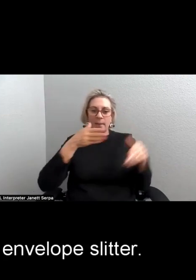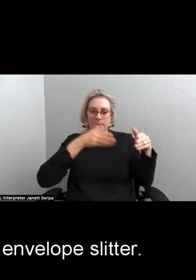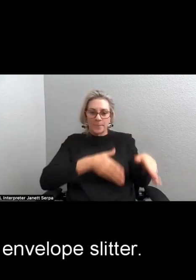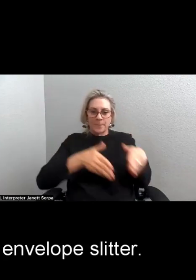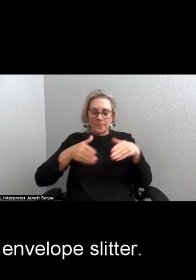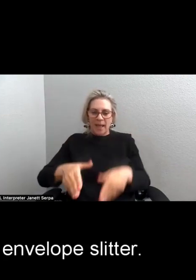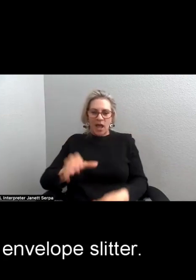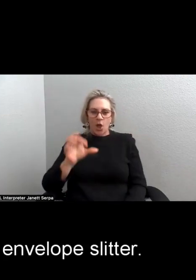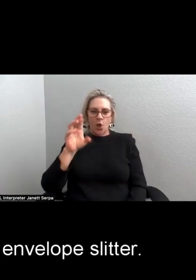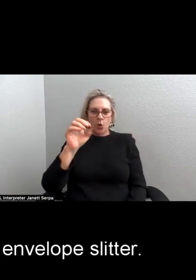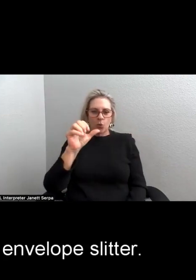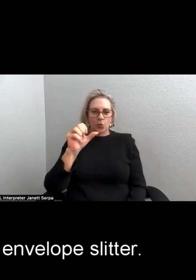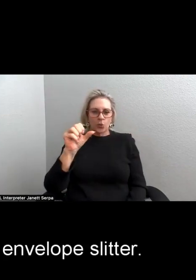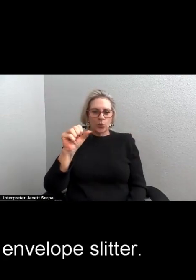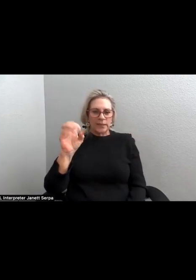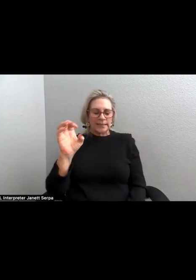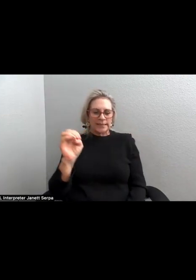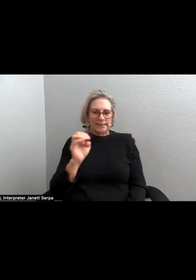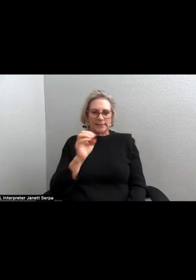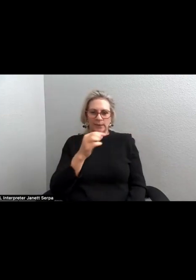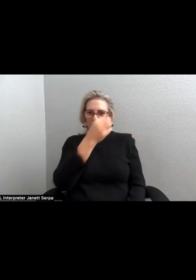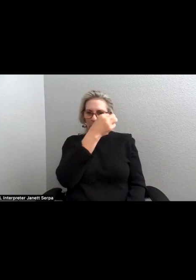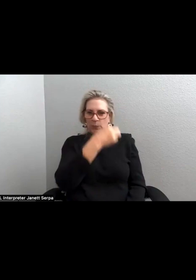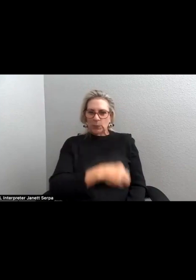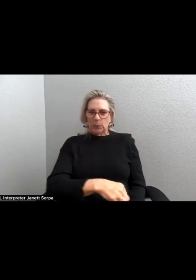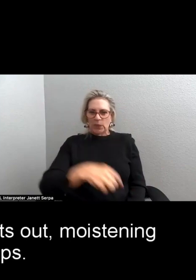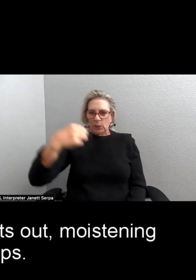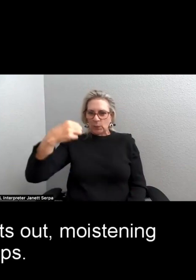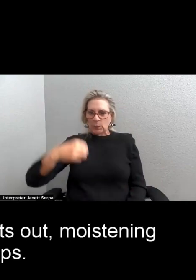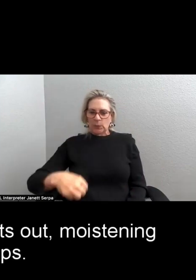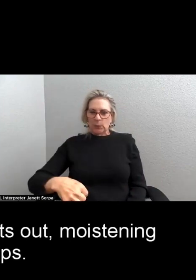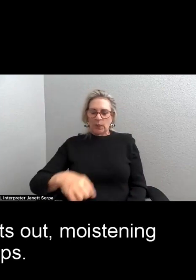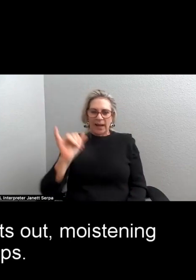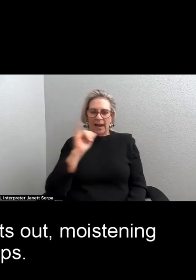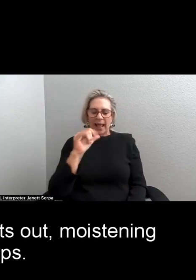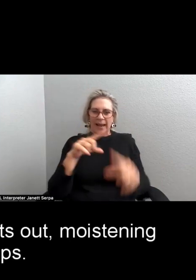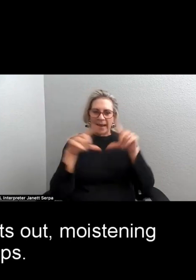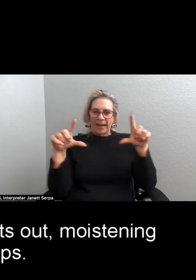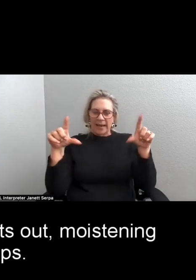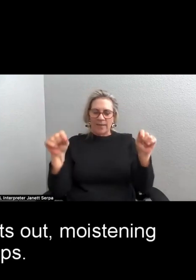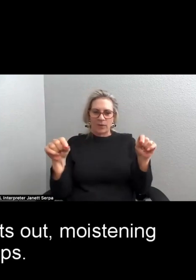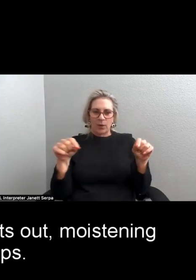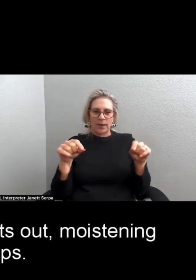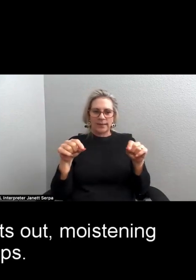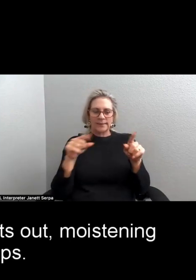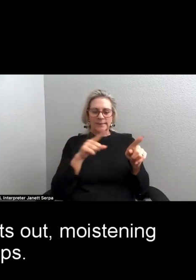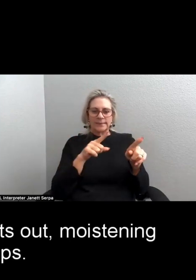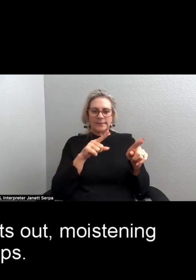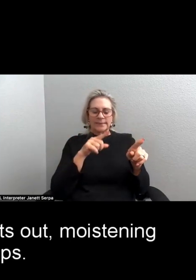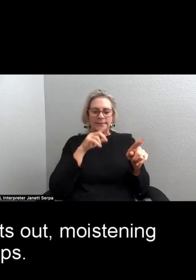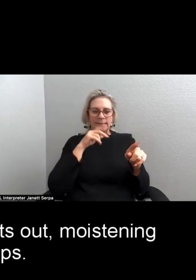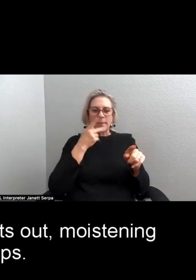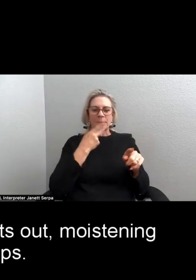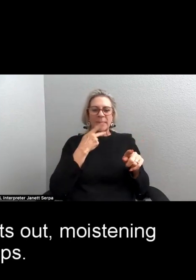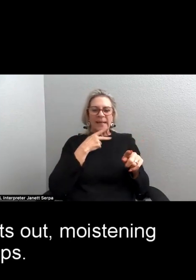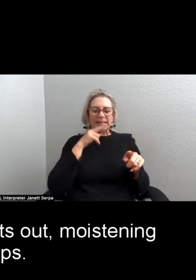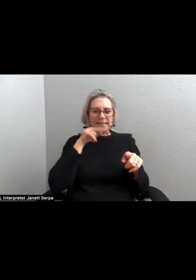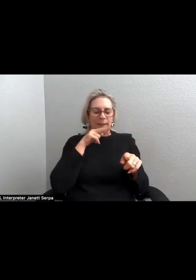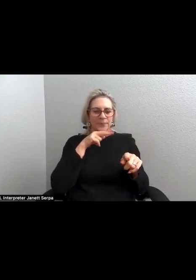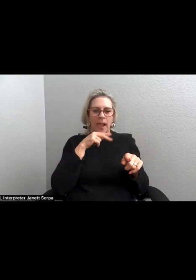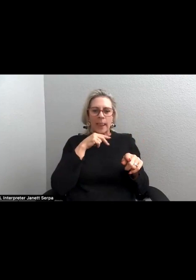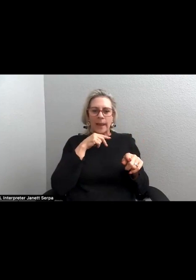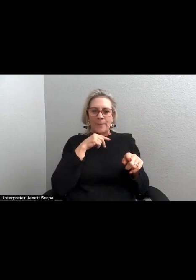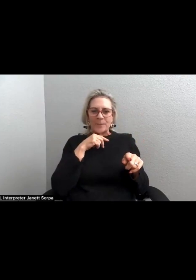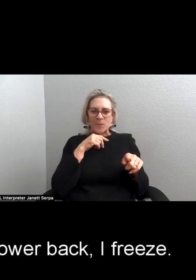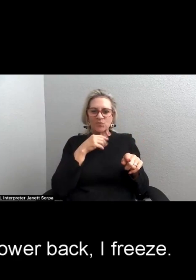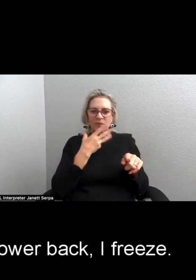sharp as an envelope slitter. His pink tongue darts out, moistening his lips.